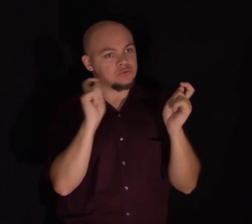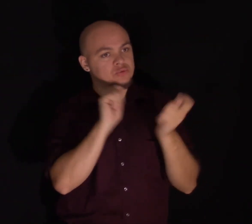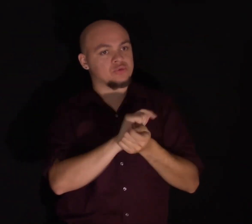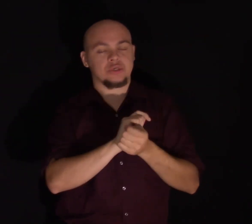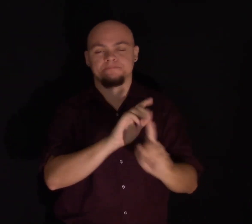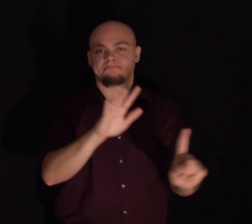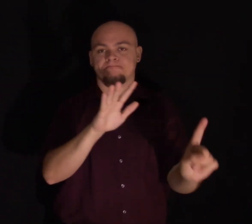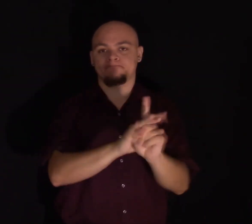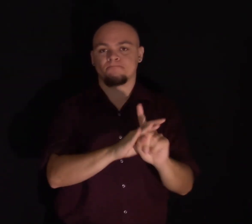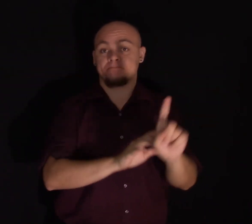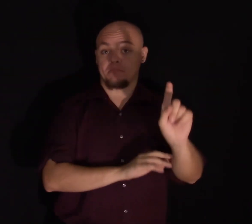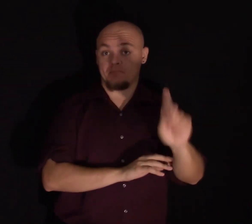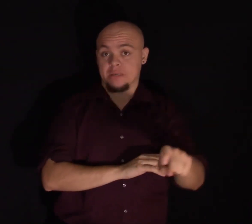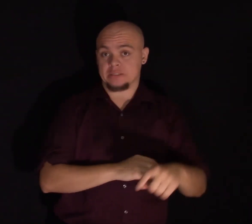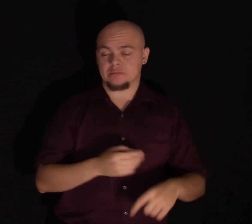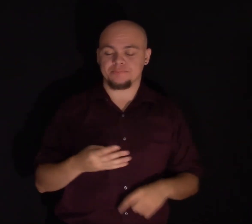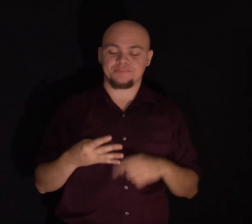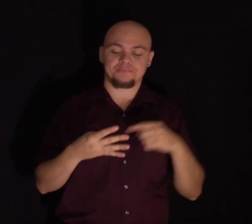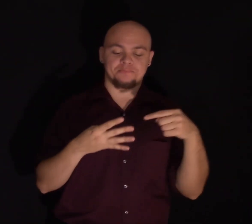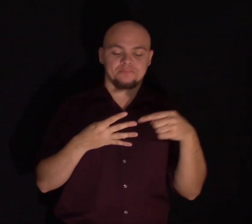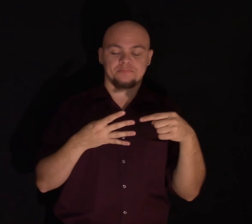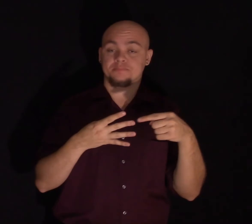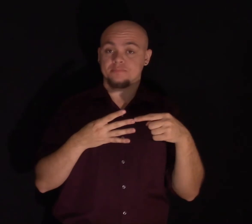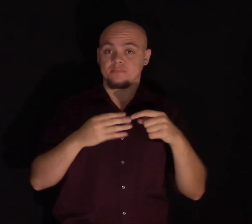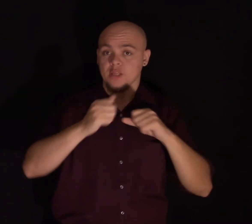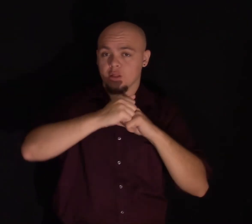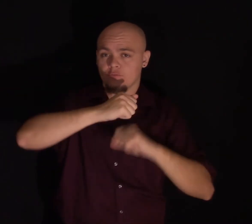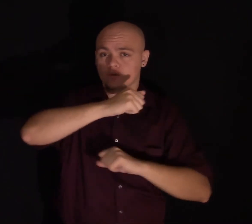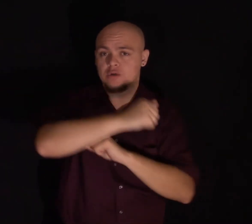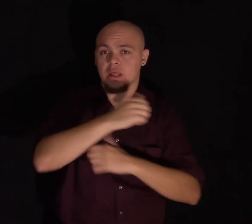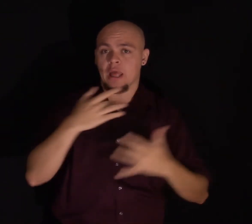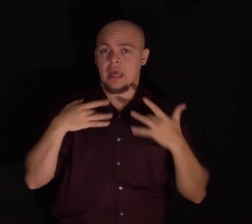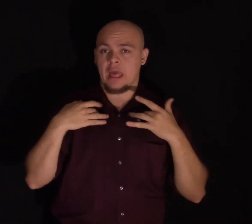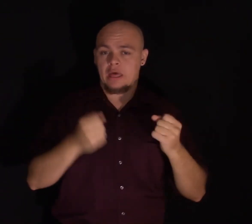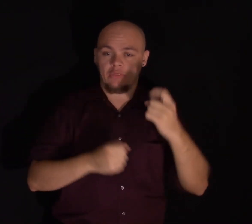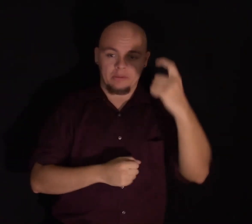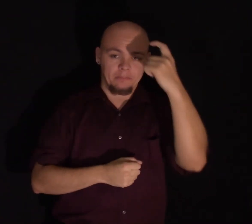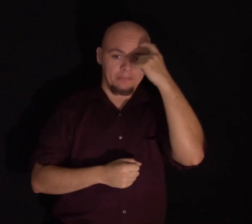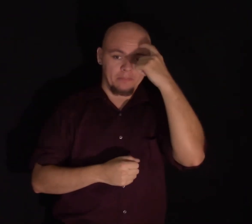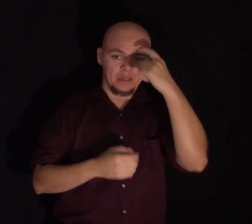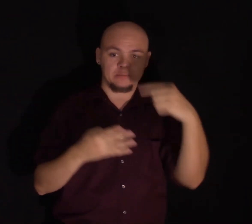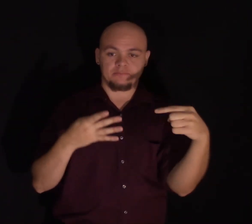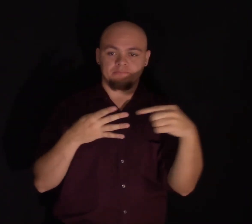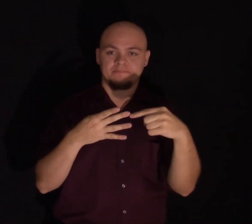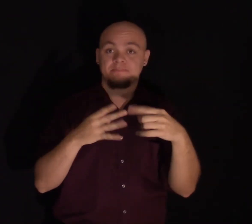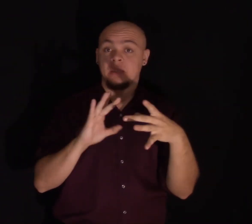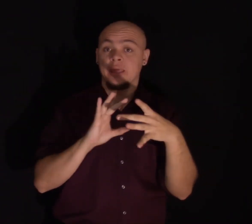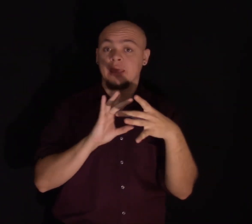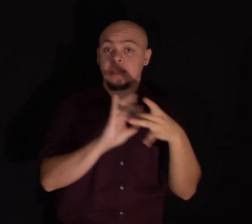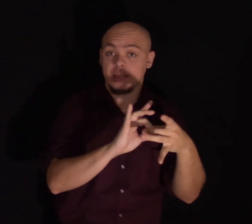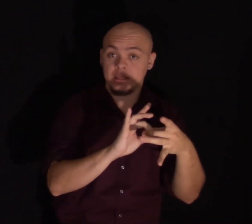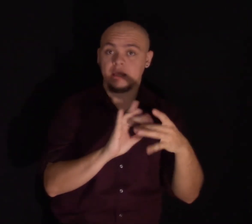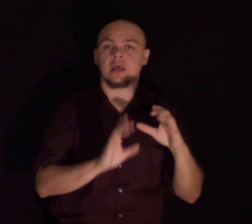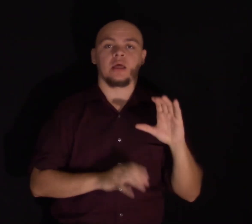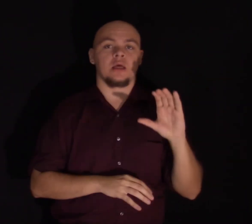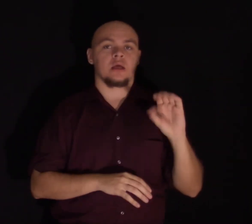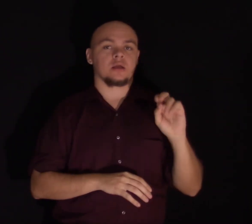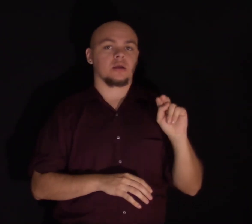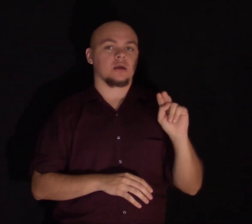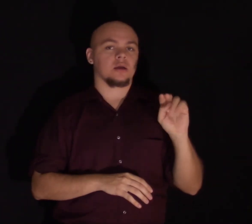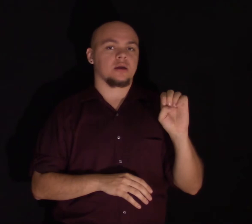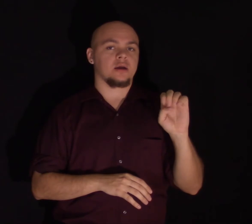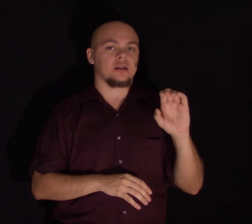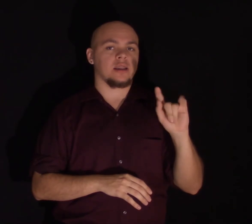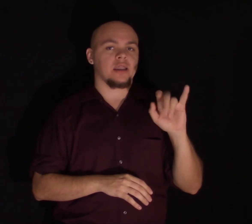occur. The second pillar of a healthy mind is connection. Connection refers